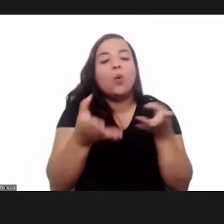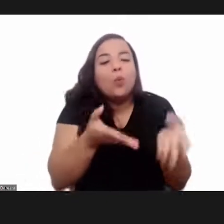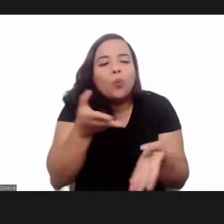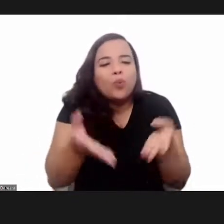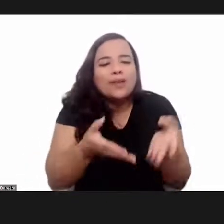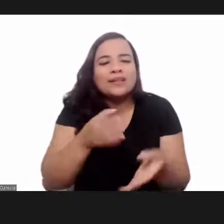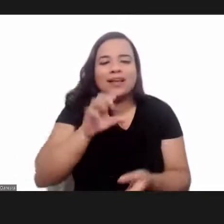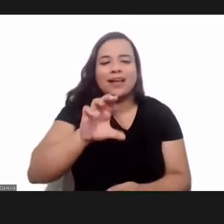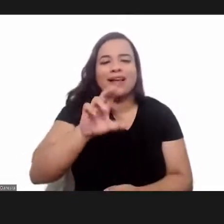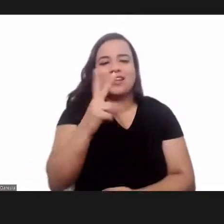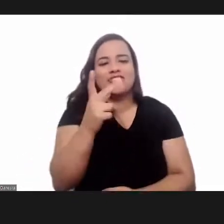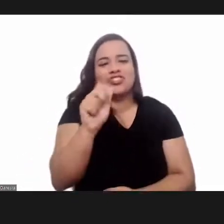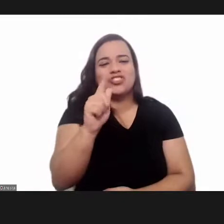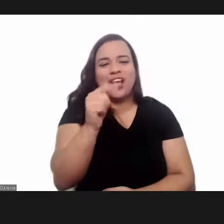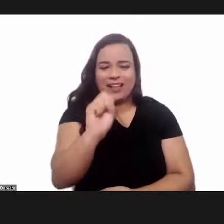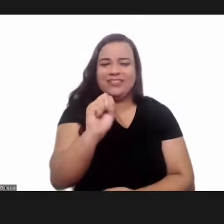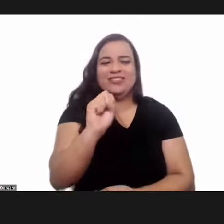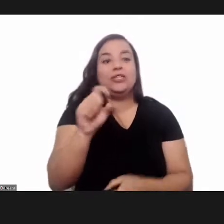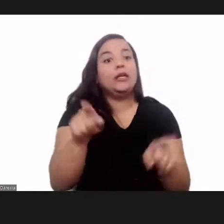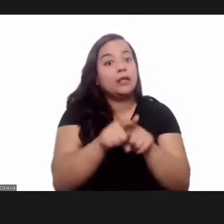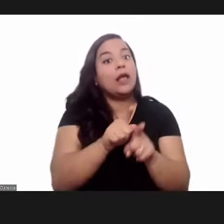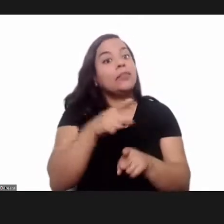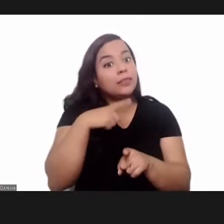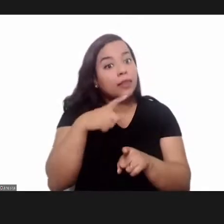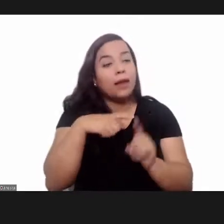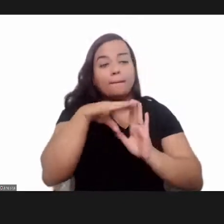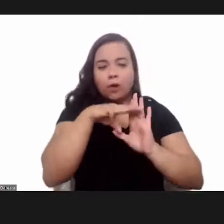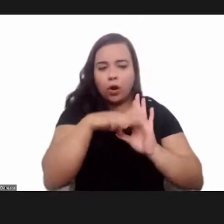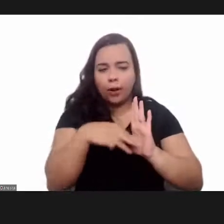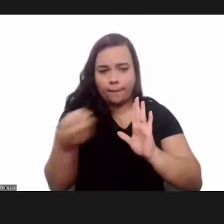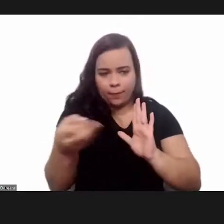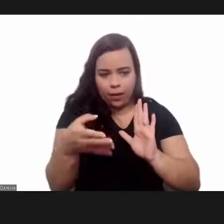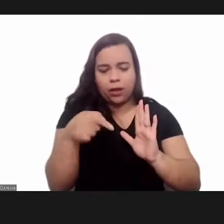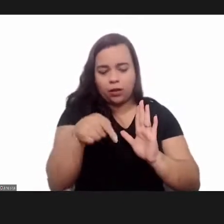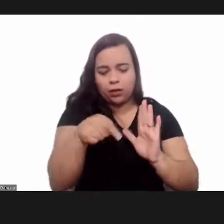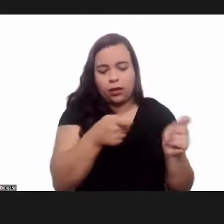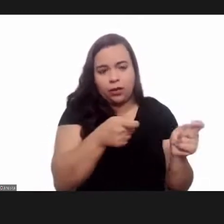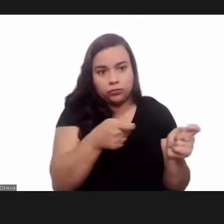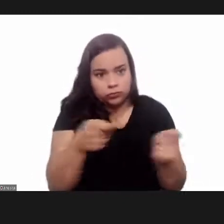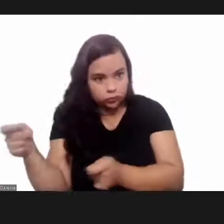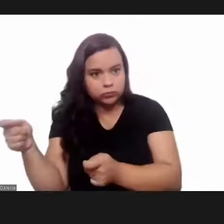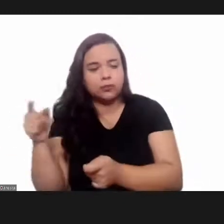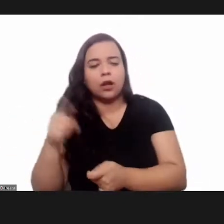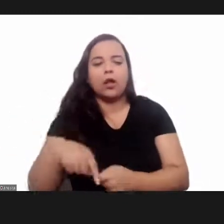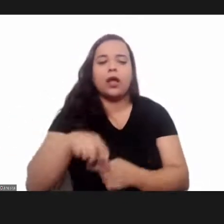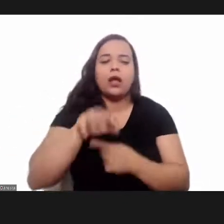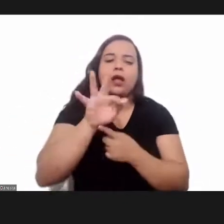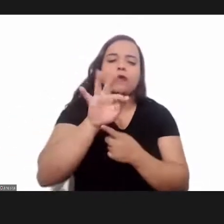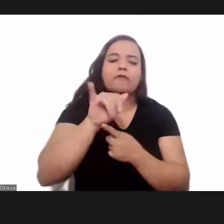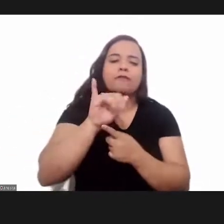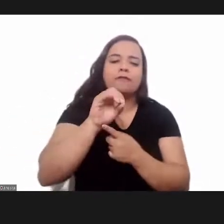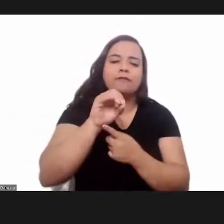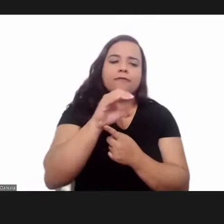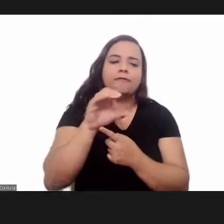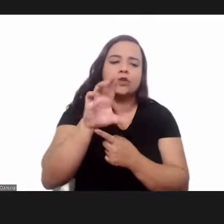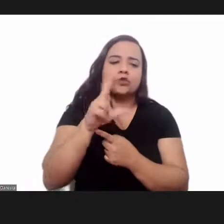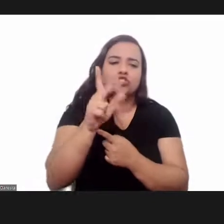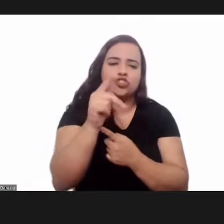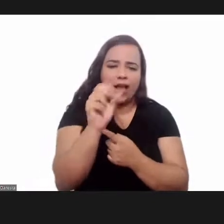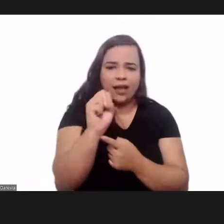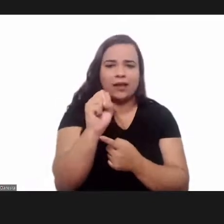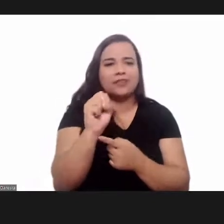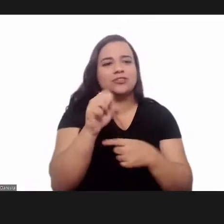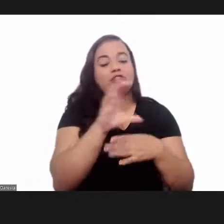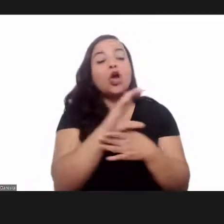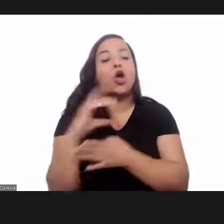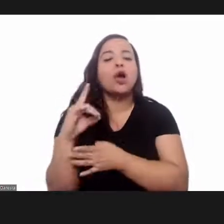under our institution uh oviris chagas which was mentioned here by one of the coordinators andre